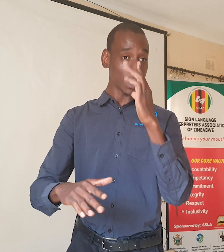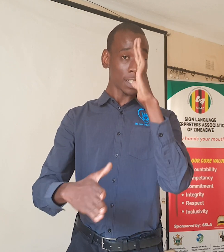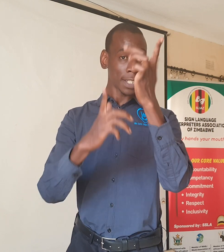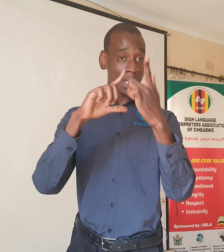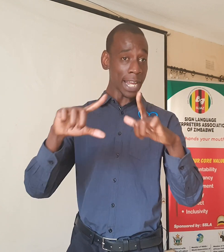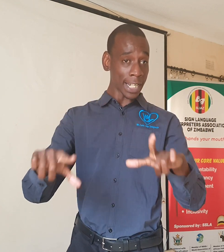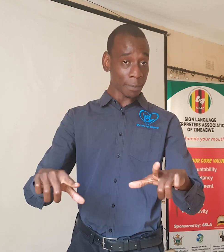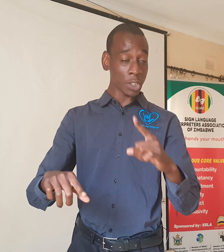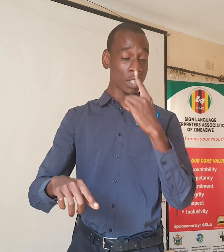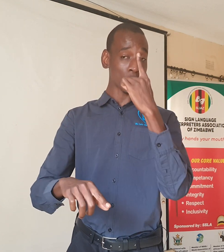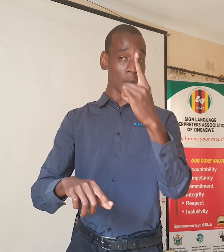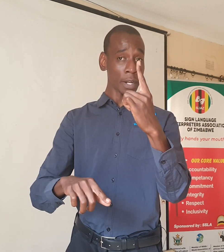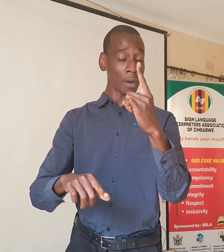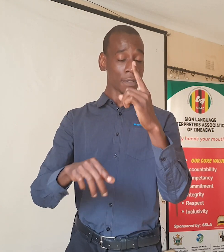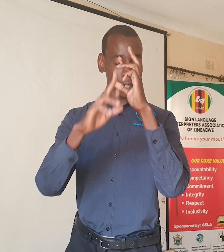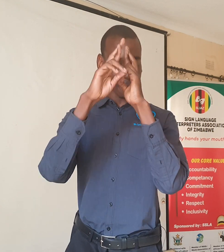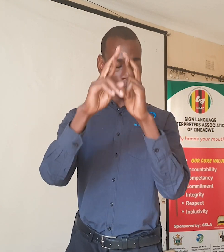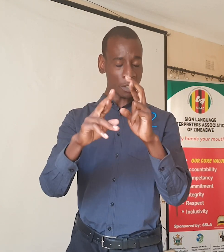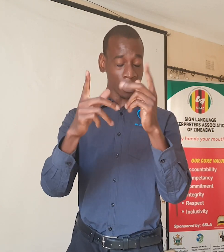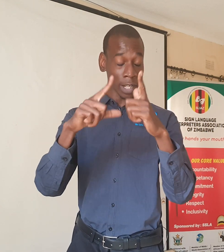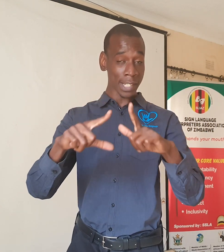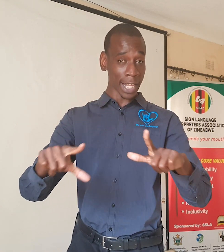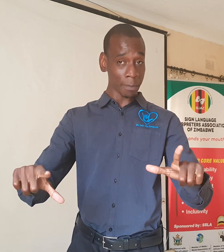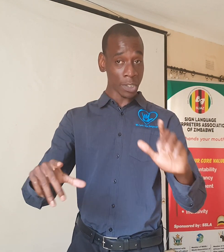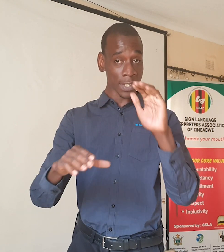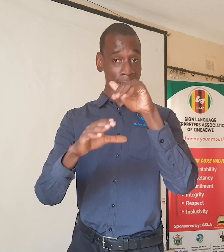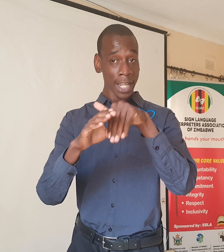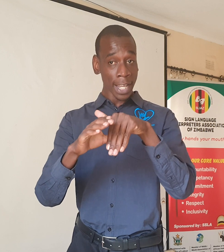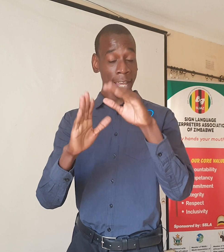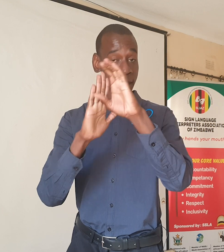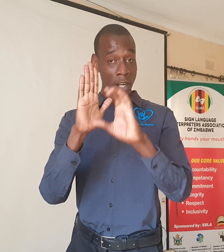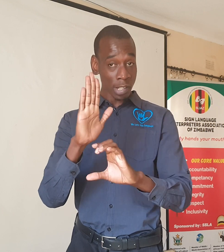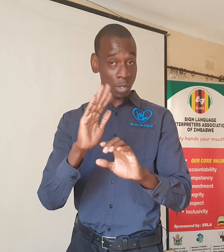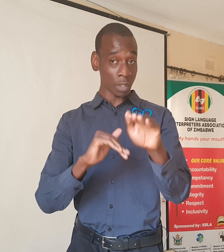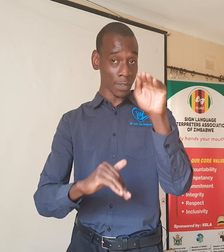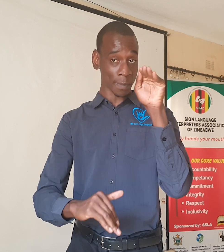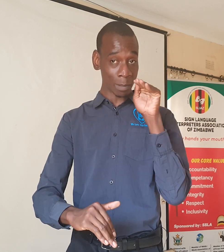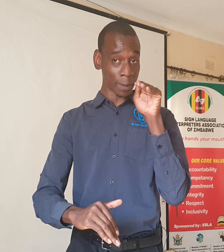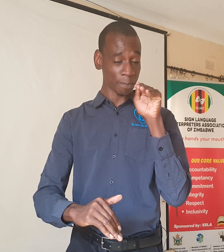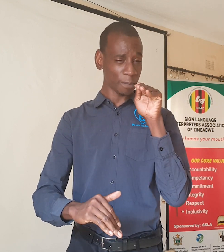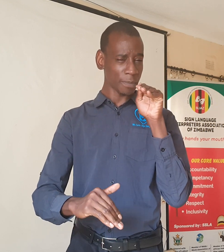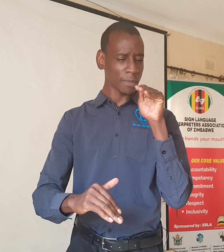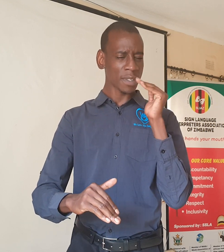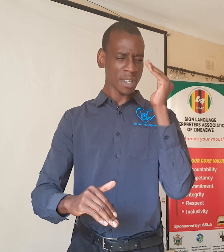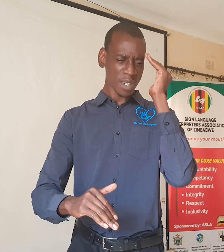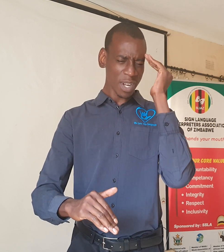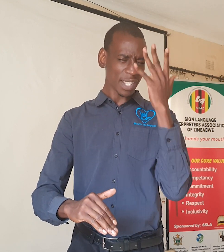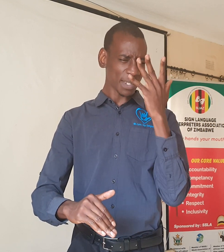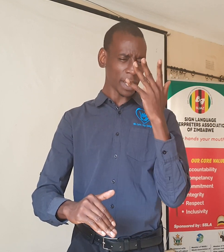sign language is one of the officially recognized languages in the constitution of zimbabwe what does it mean